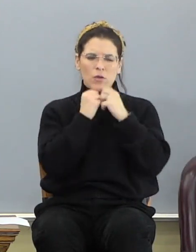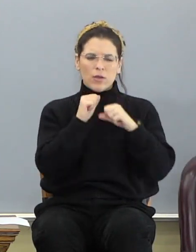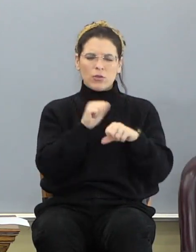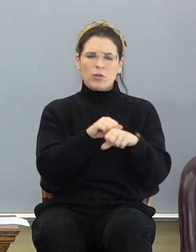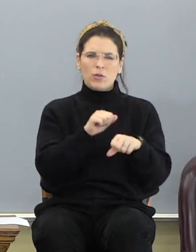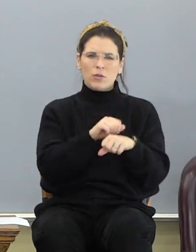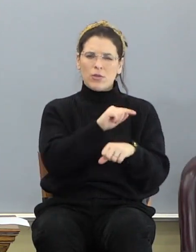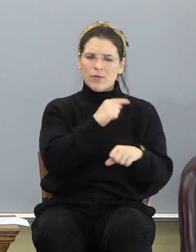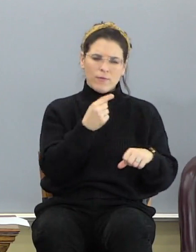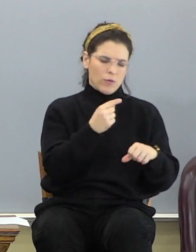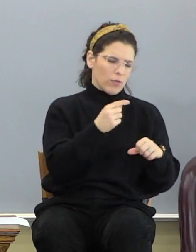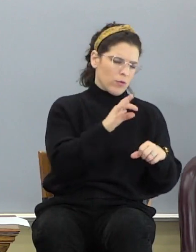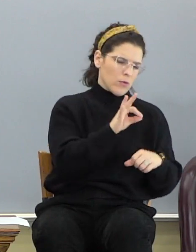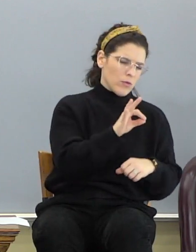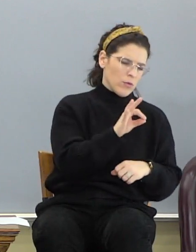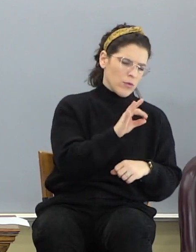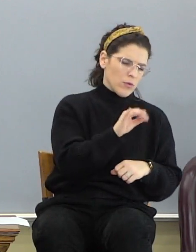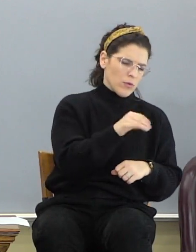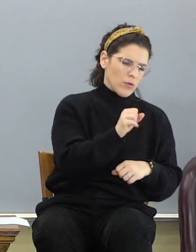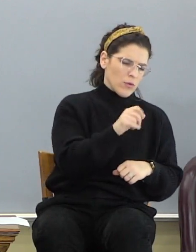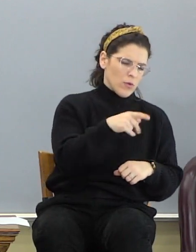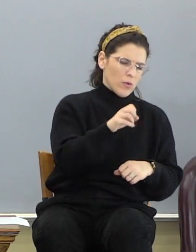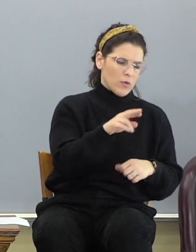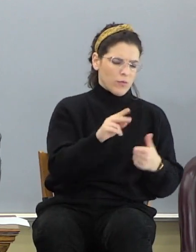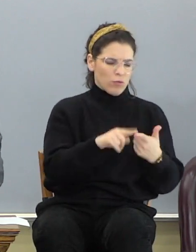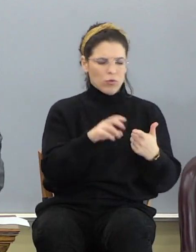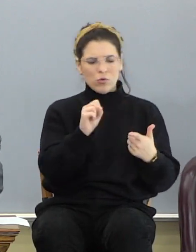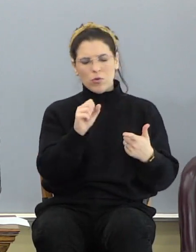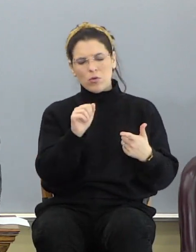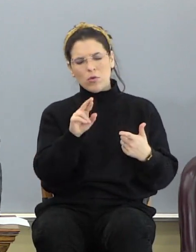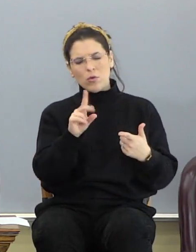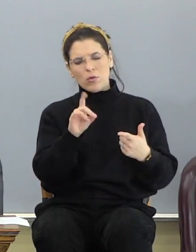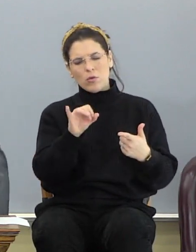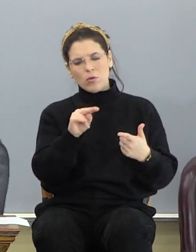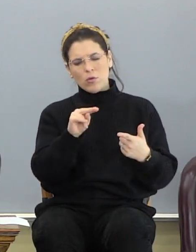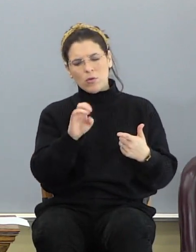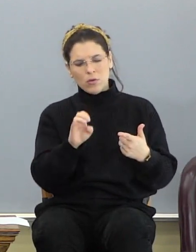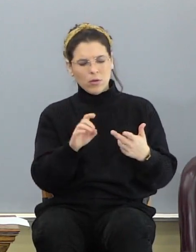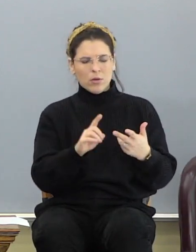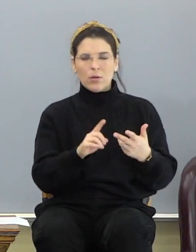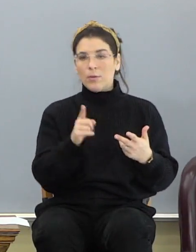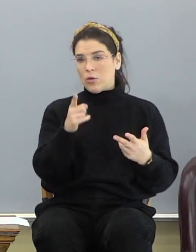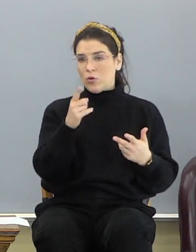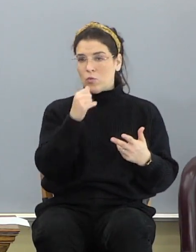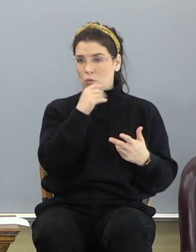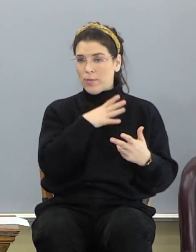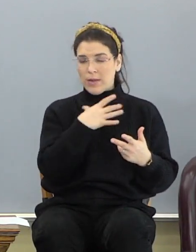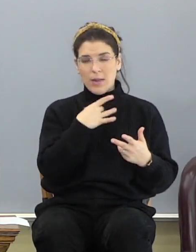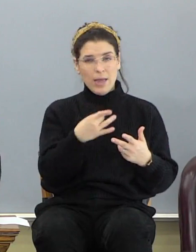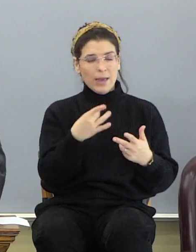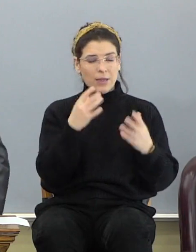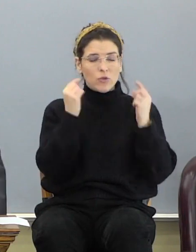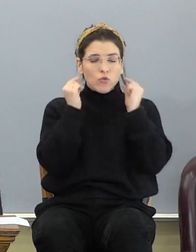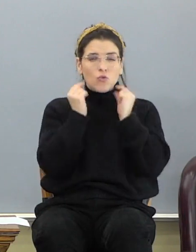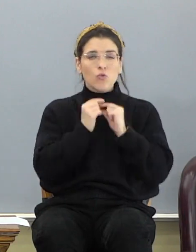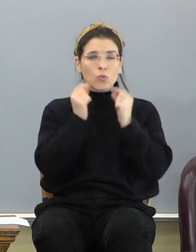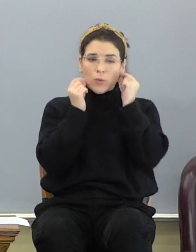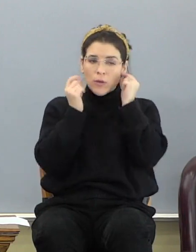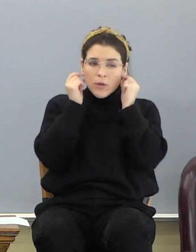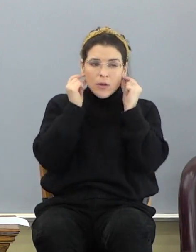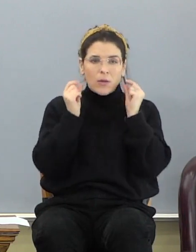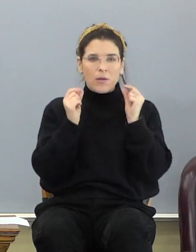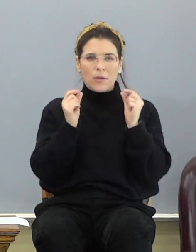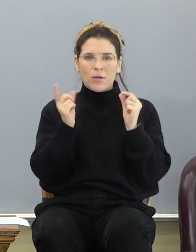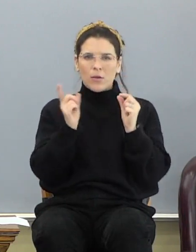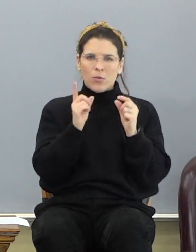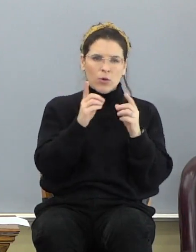first foundation is jasper and sardine. Look at all those. You ladies like jewelry? Where do all that stones